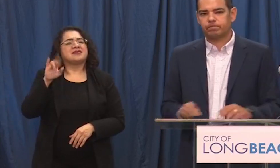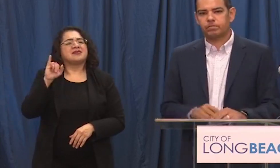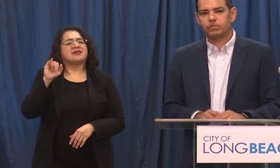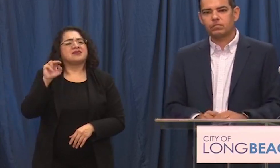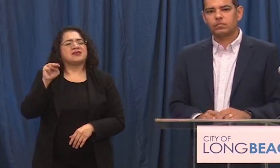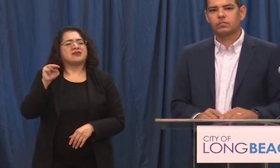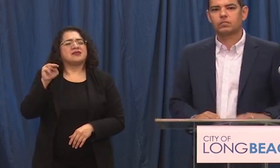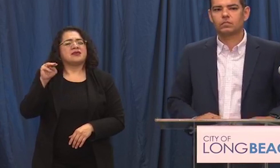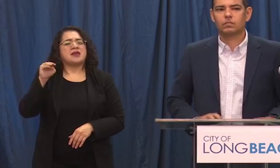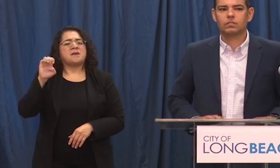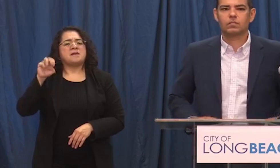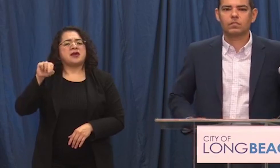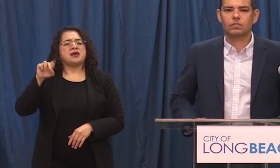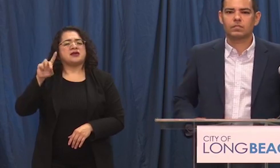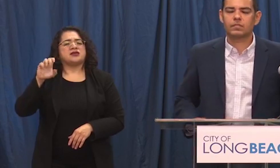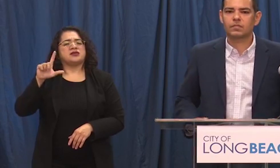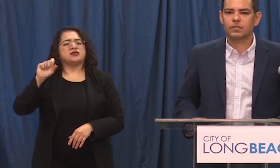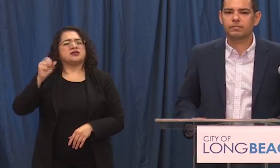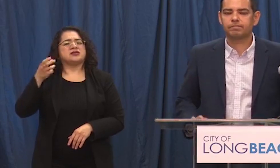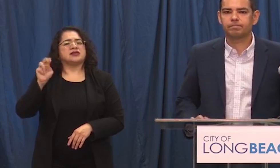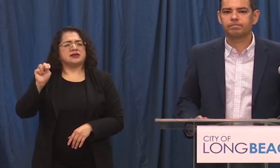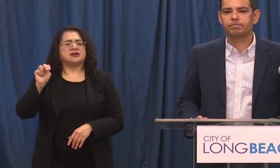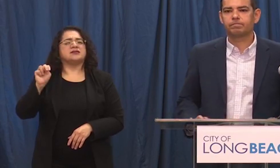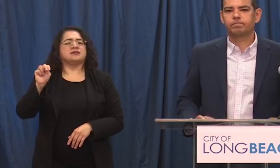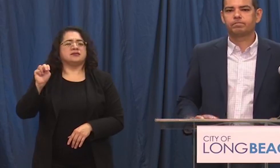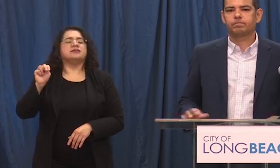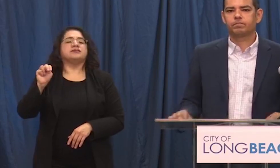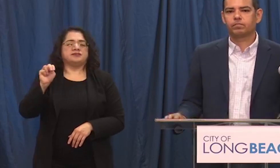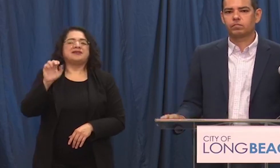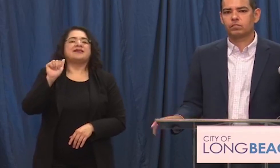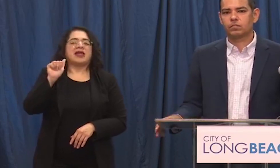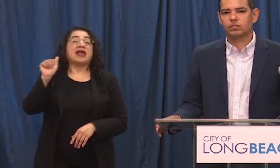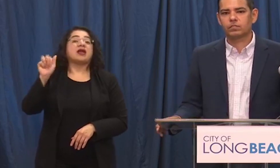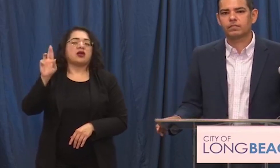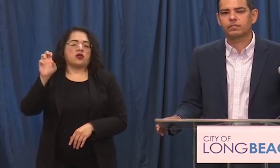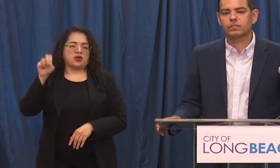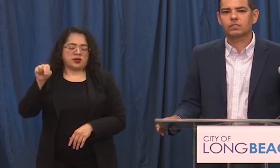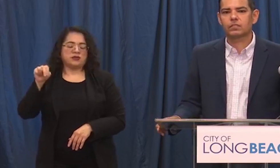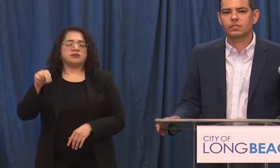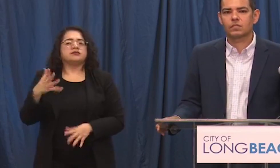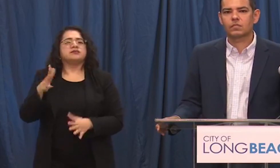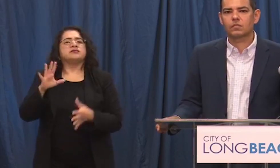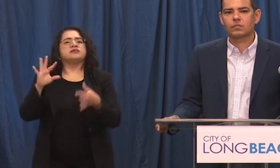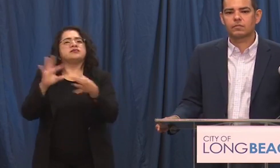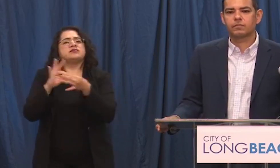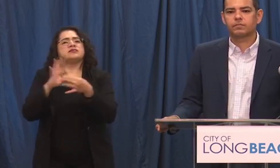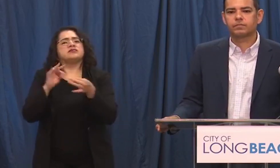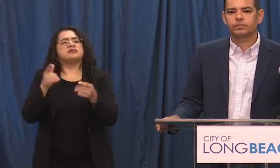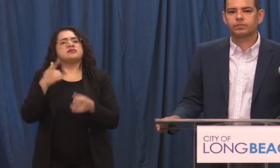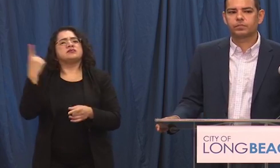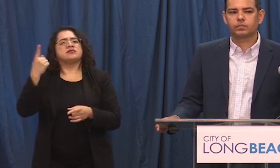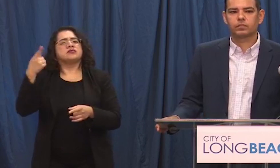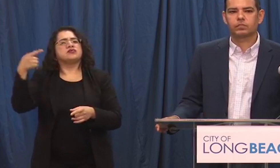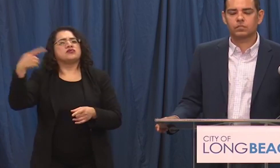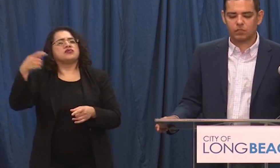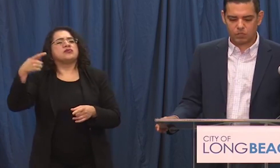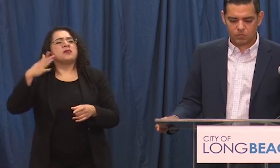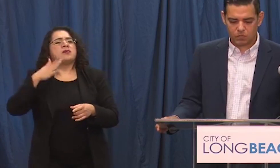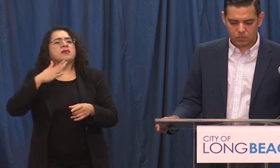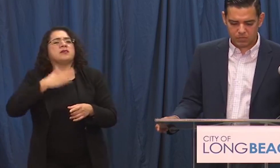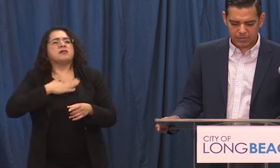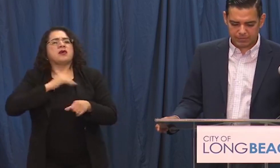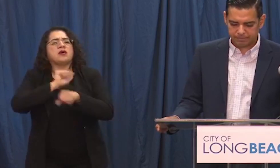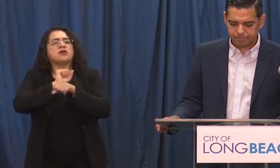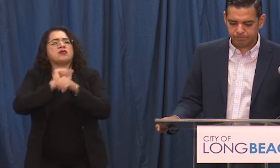aaron hi yeah um regarding the shooting of my colleague uh reporter adolfo guzman